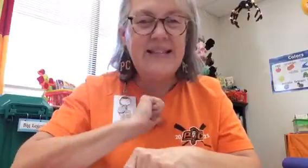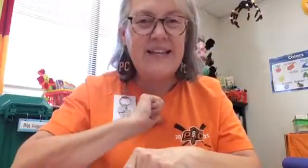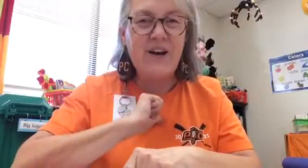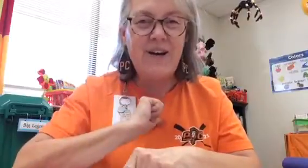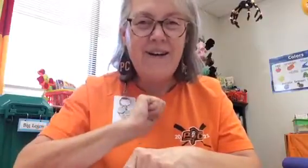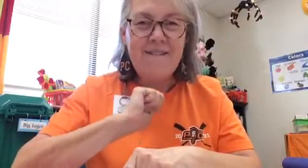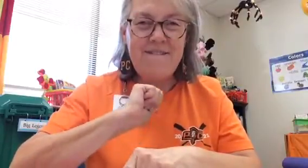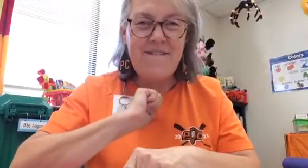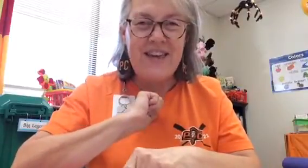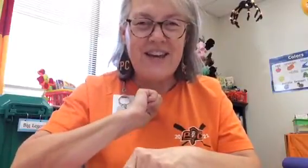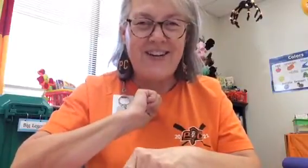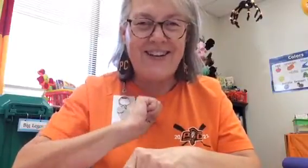Deer, fear.